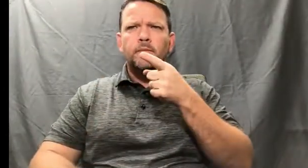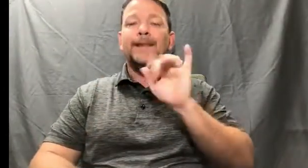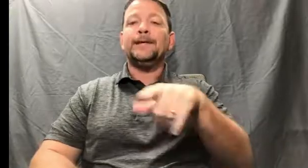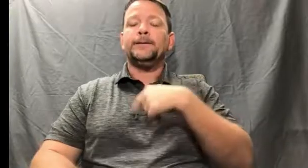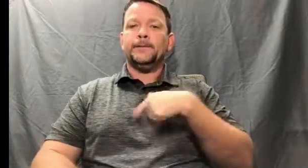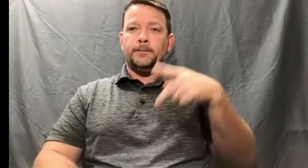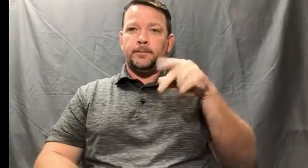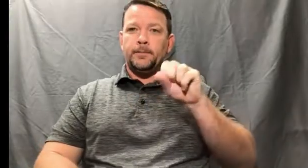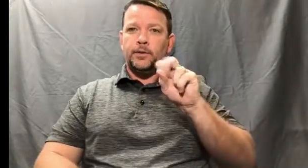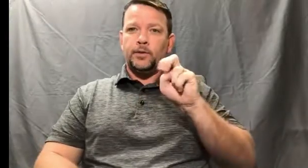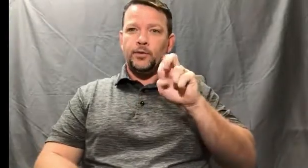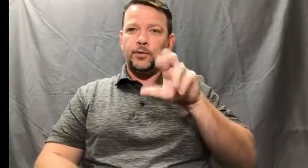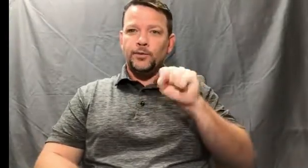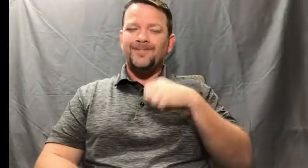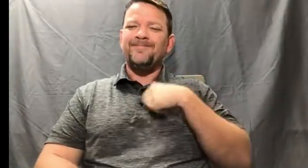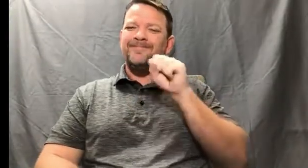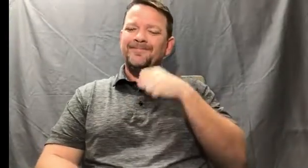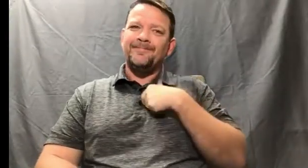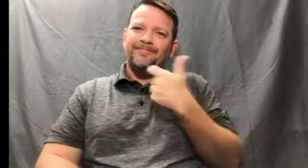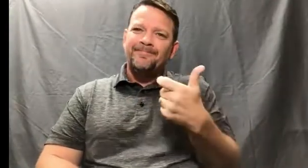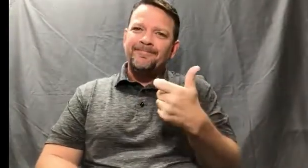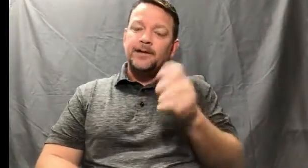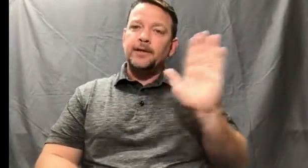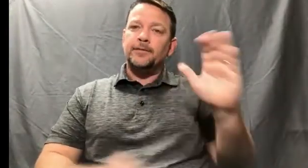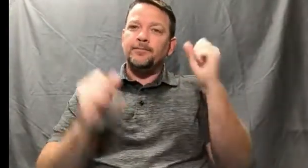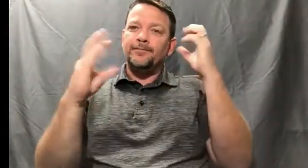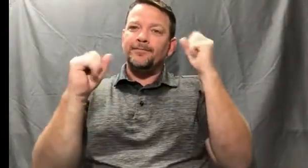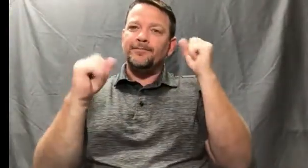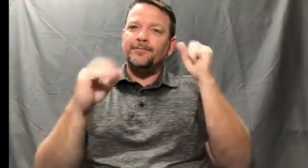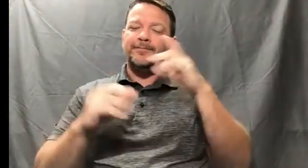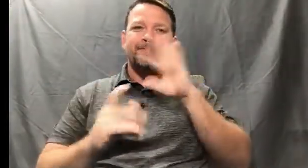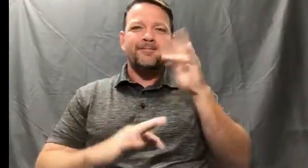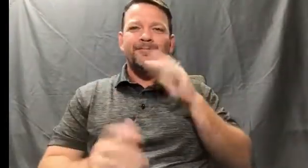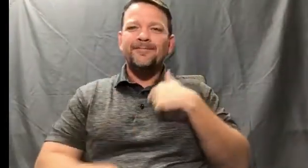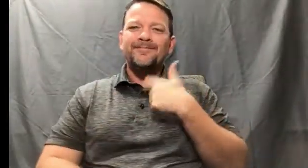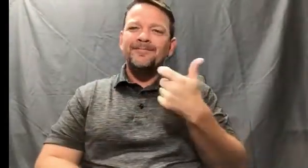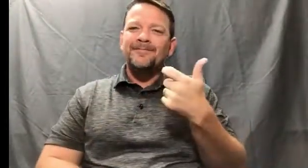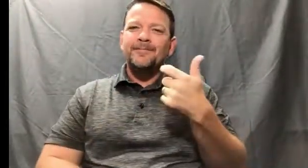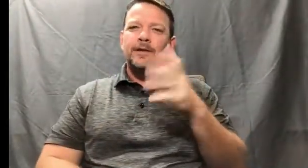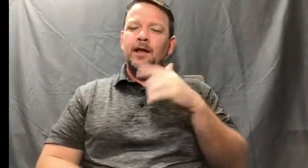watching the signing,